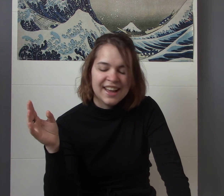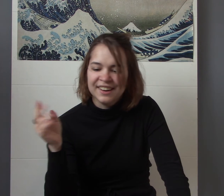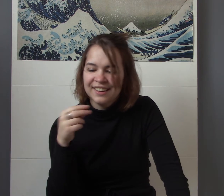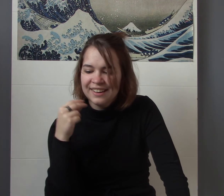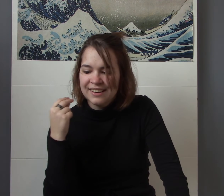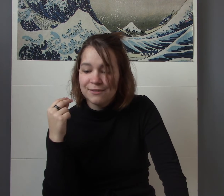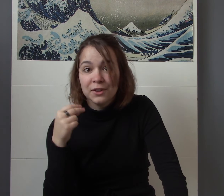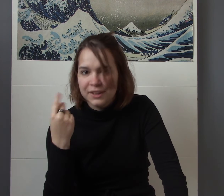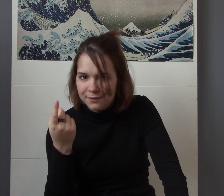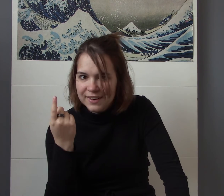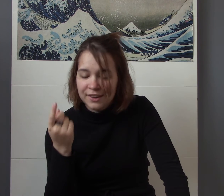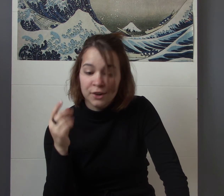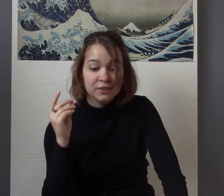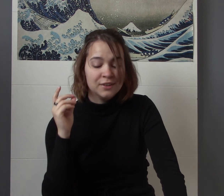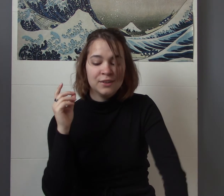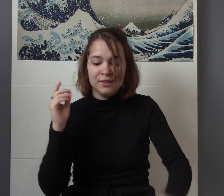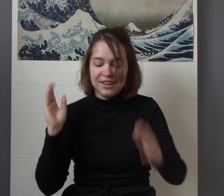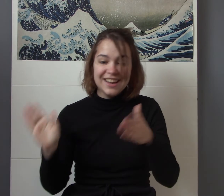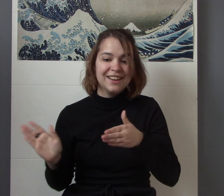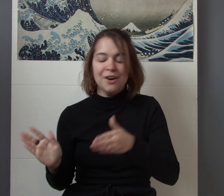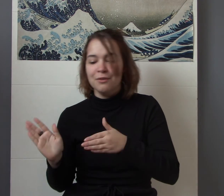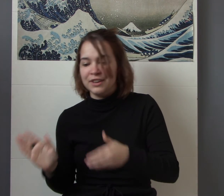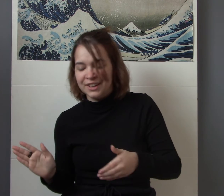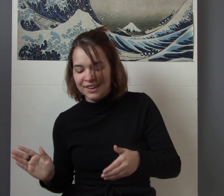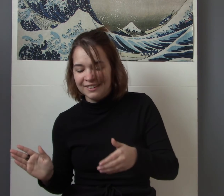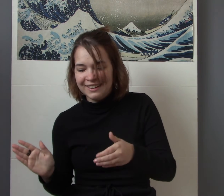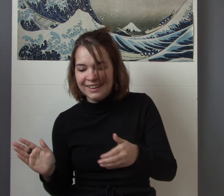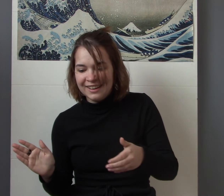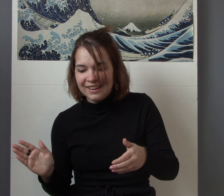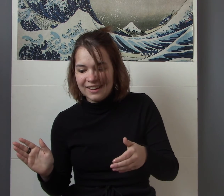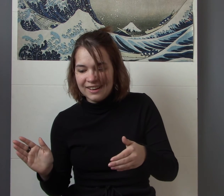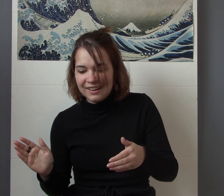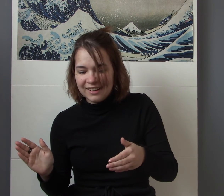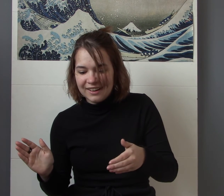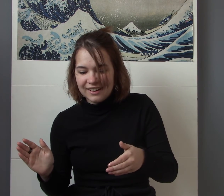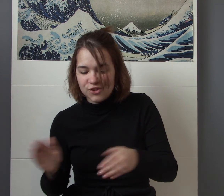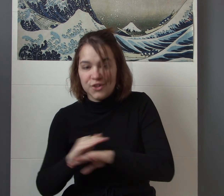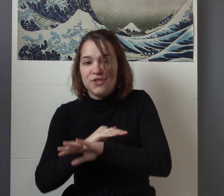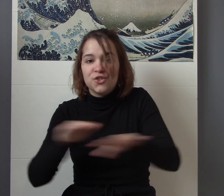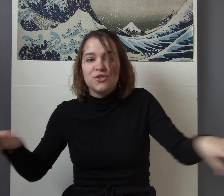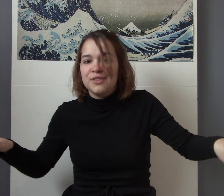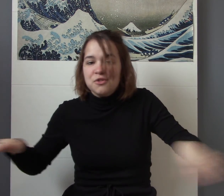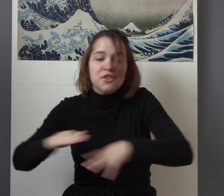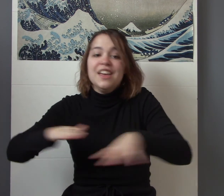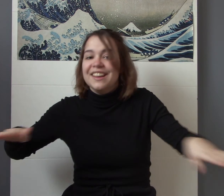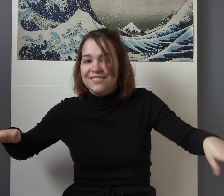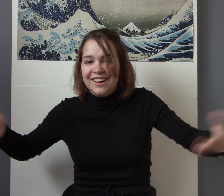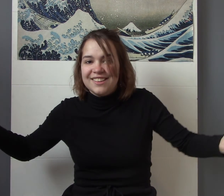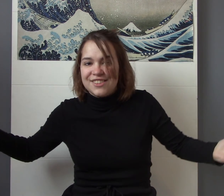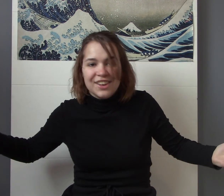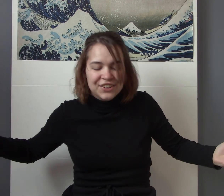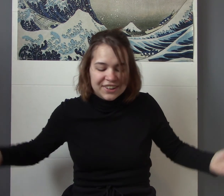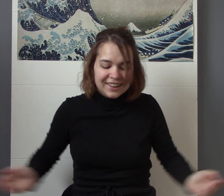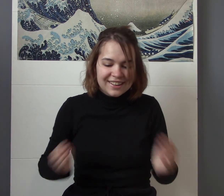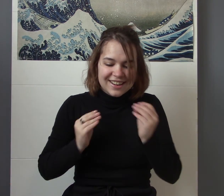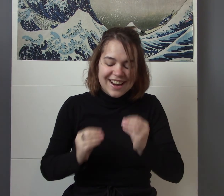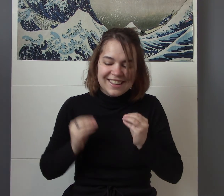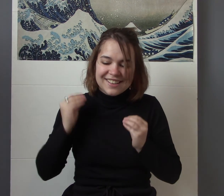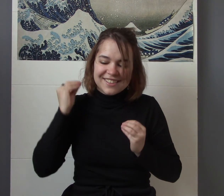fully defeated her Nia over here just she's done right she killed her Nia is